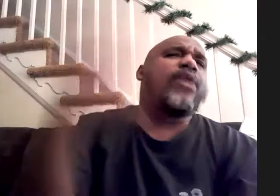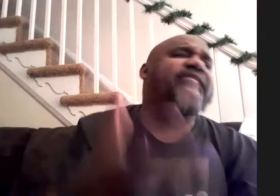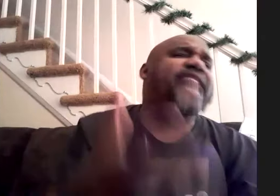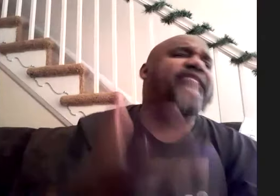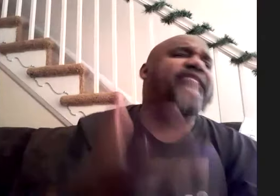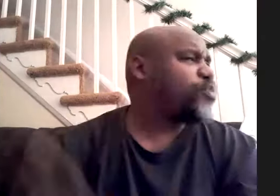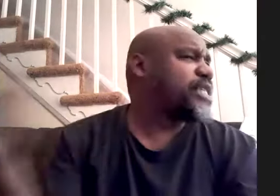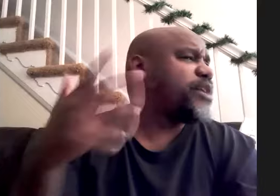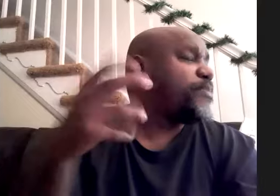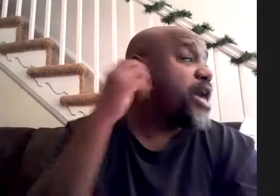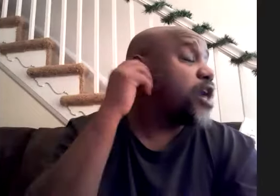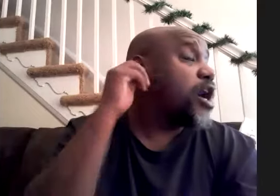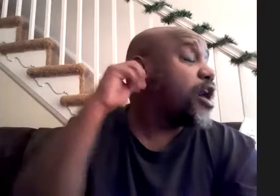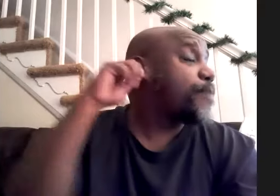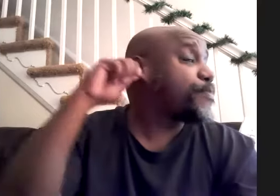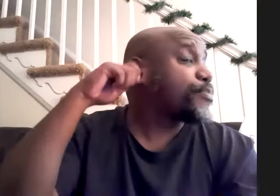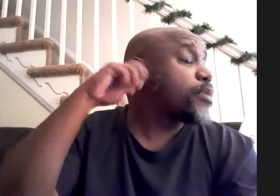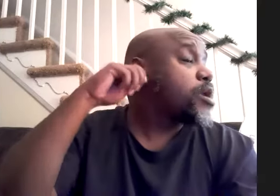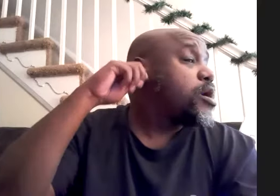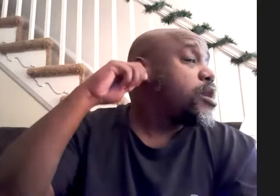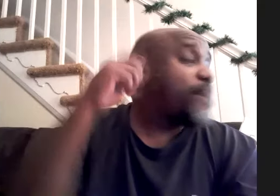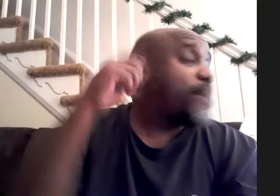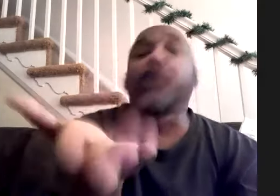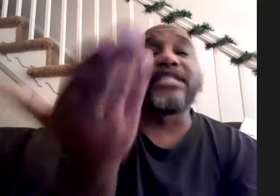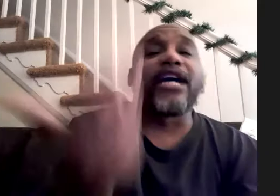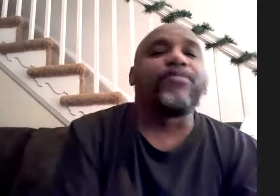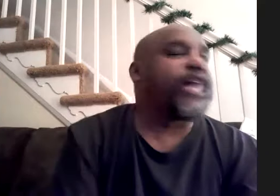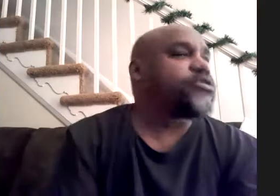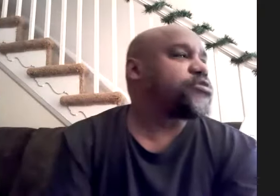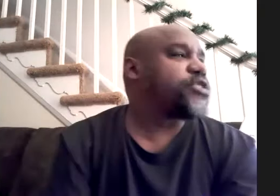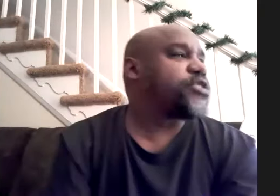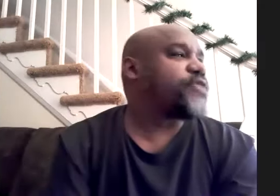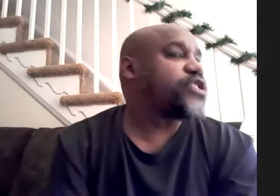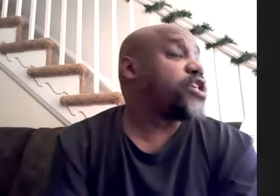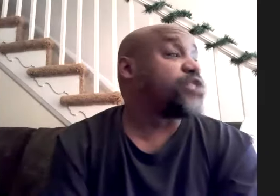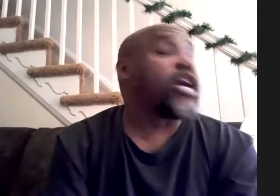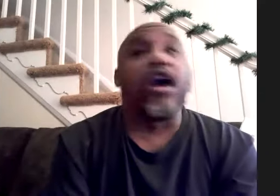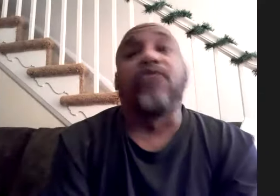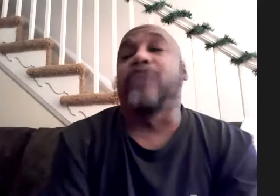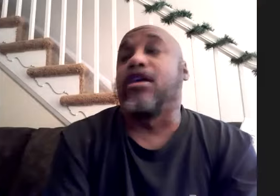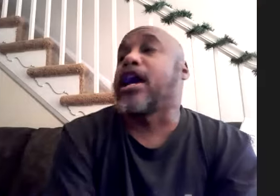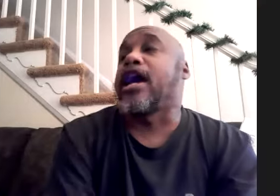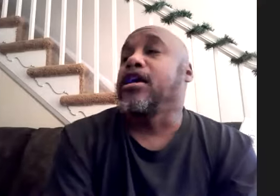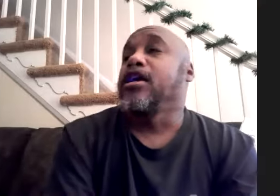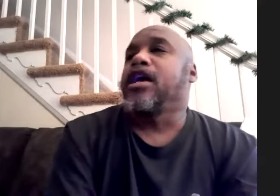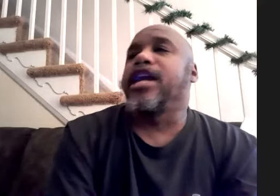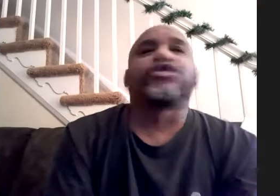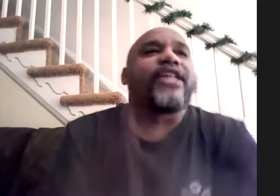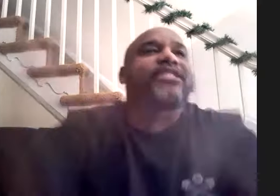down because we went down and uh puddle went down and played this convention it was like oh okay and it was crazy that's